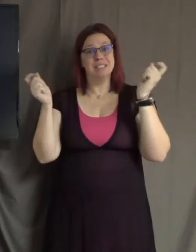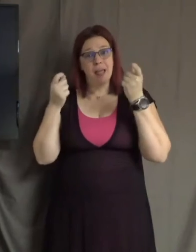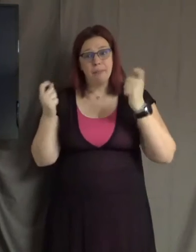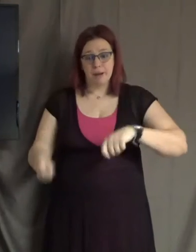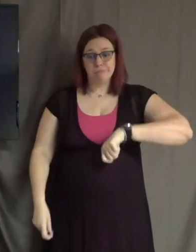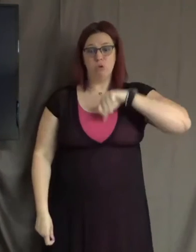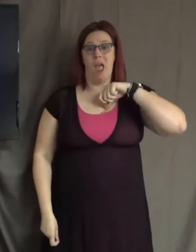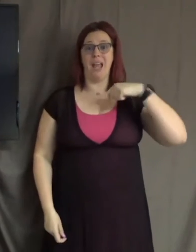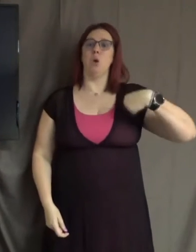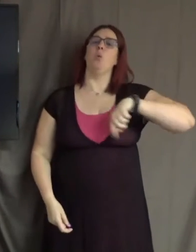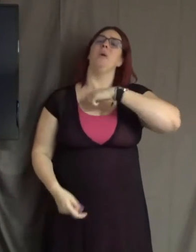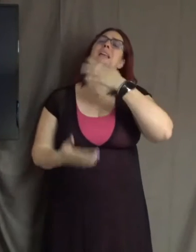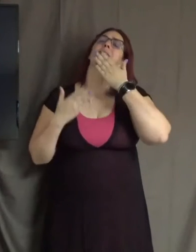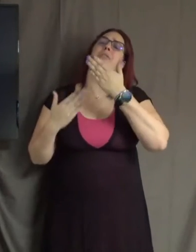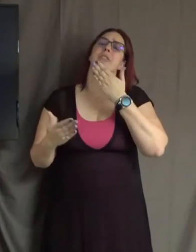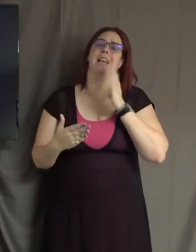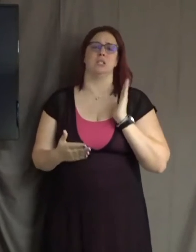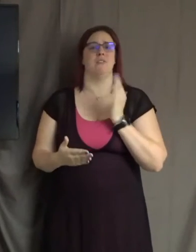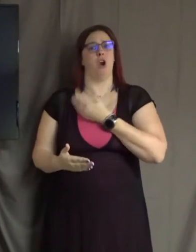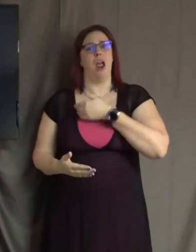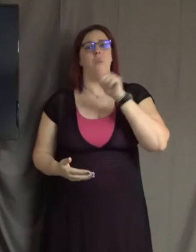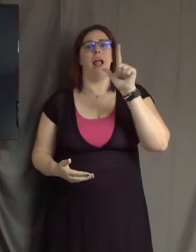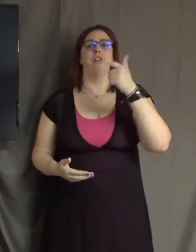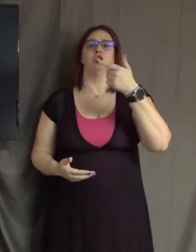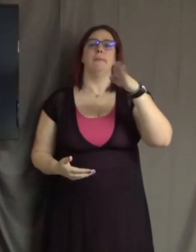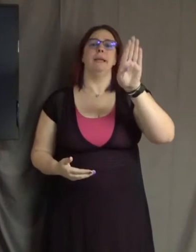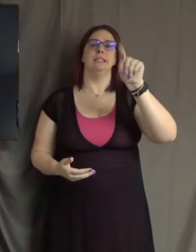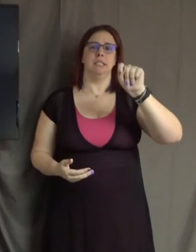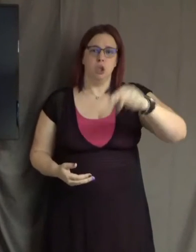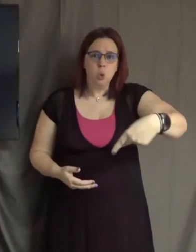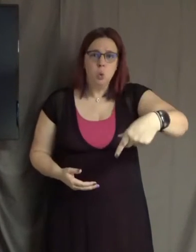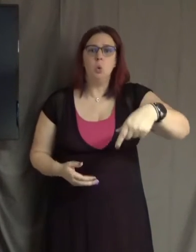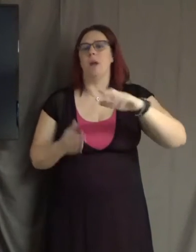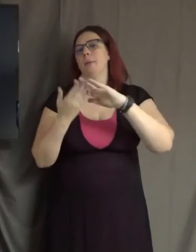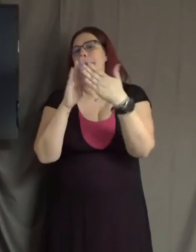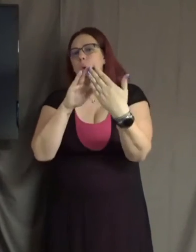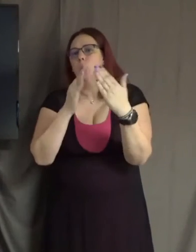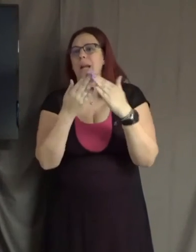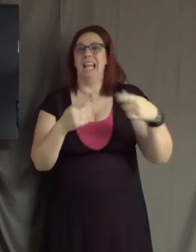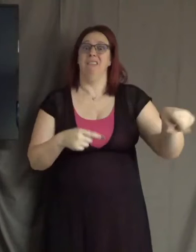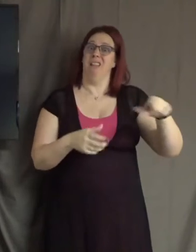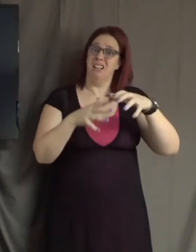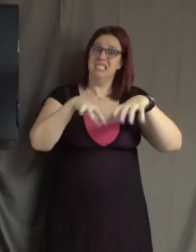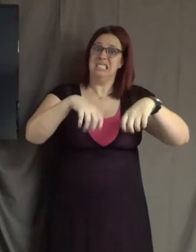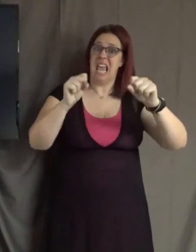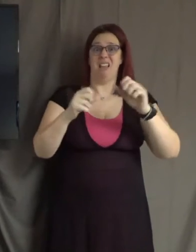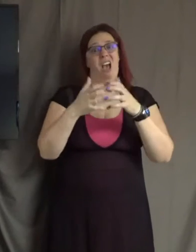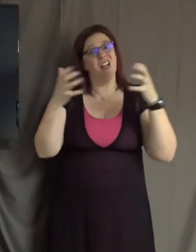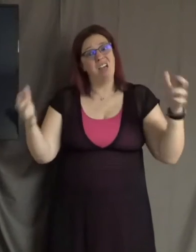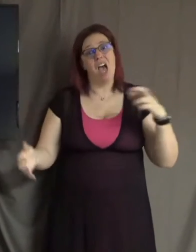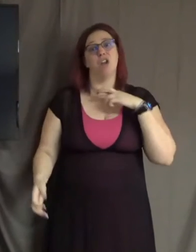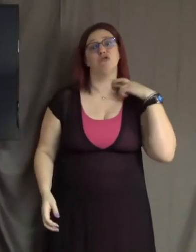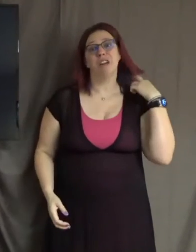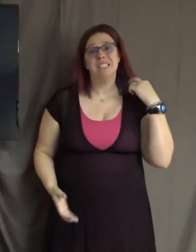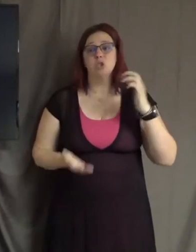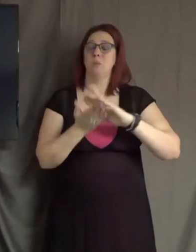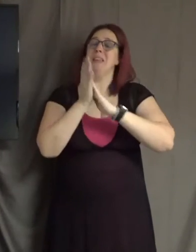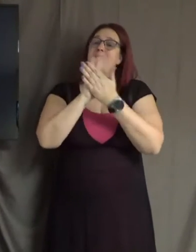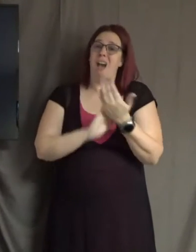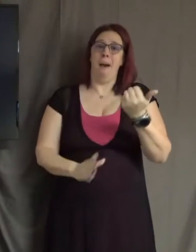community, beings who have taken great risks many times to be their authentic selves, to